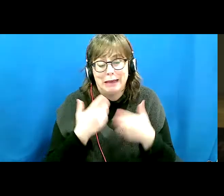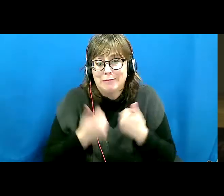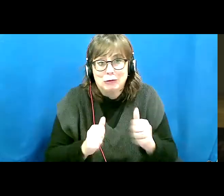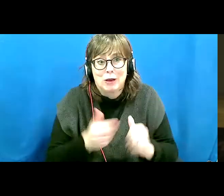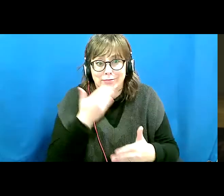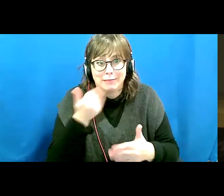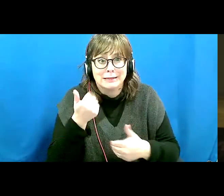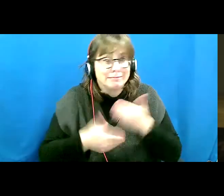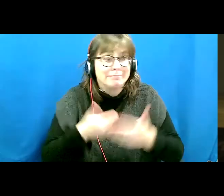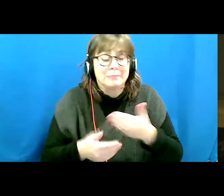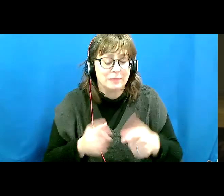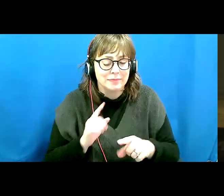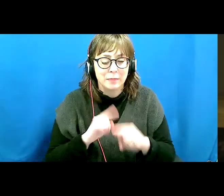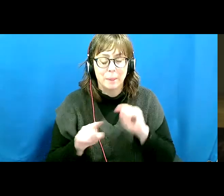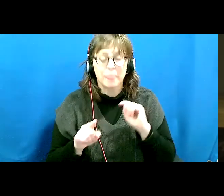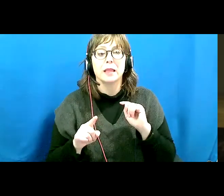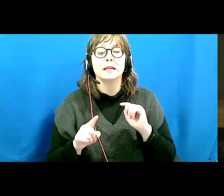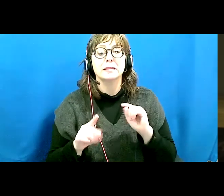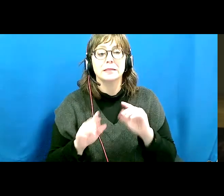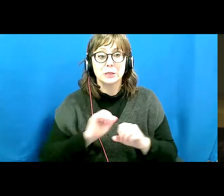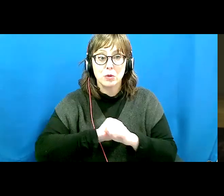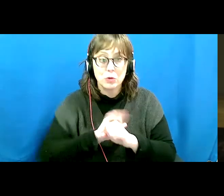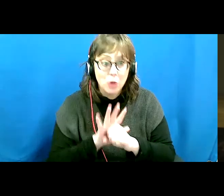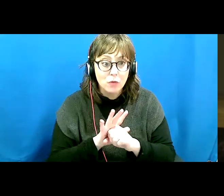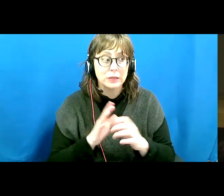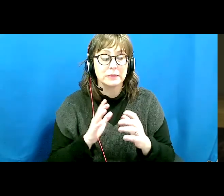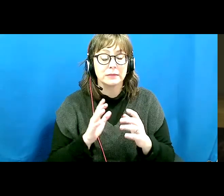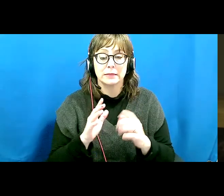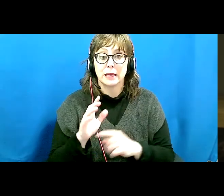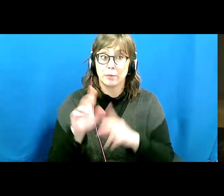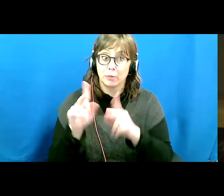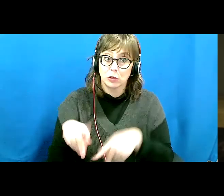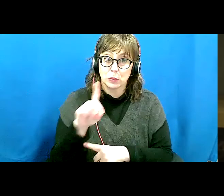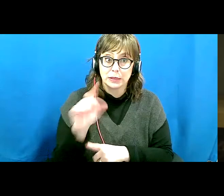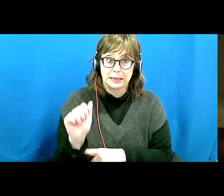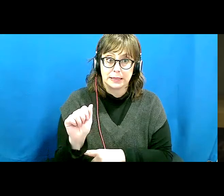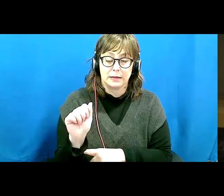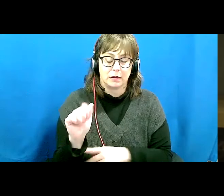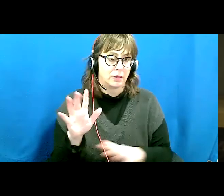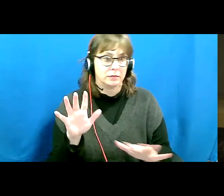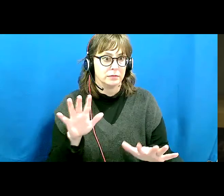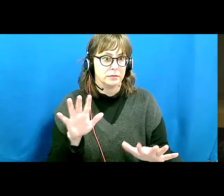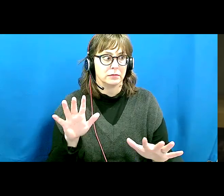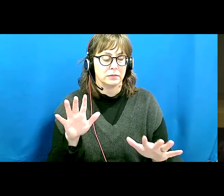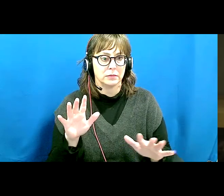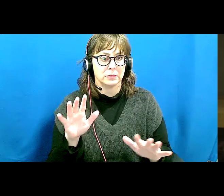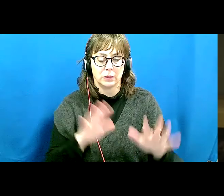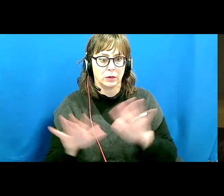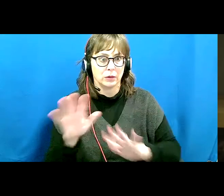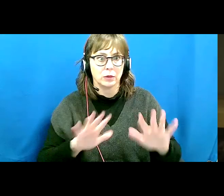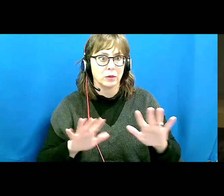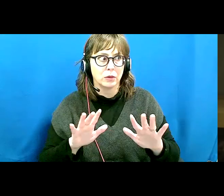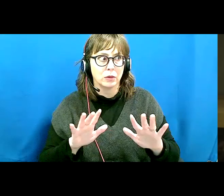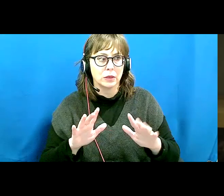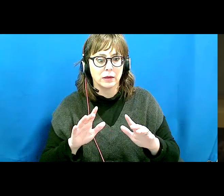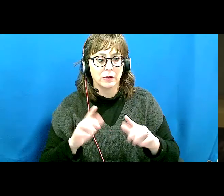With the appearance of COVID-19 as a person with a disability, my life had suddenly taken on more significance. Or should I